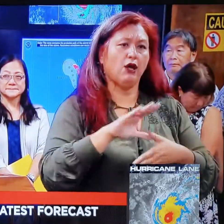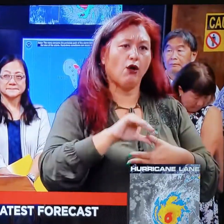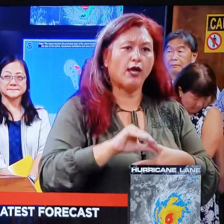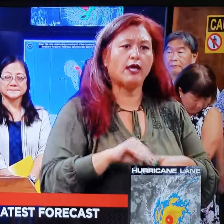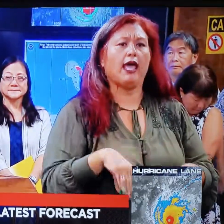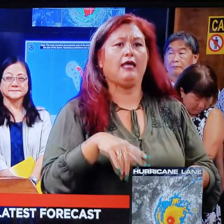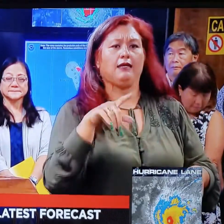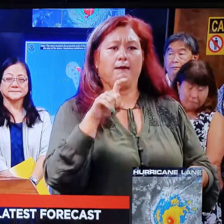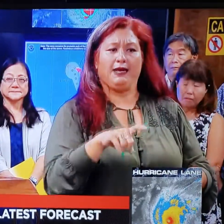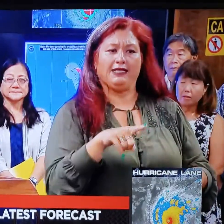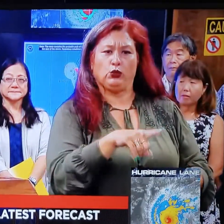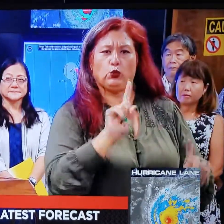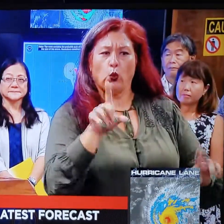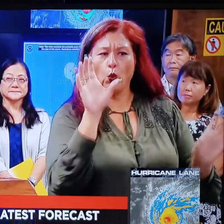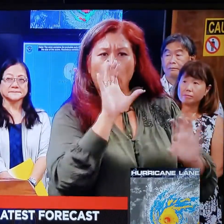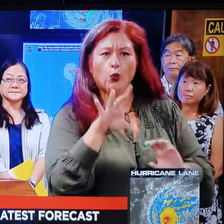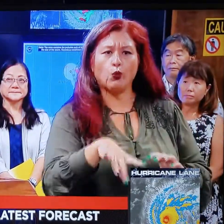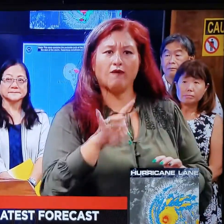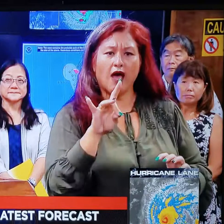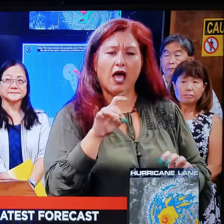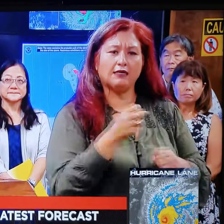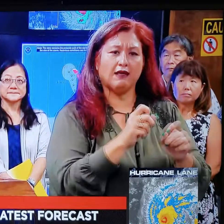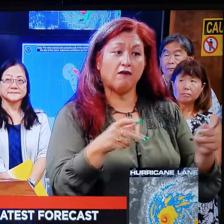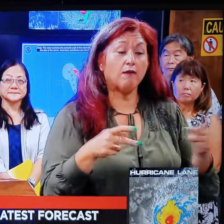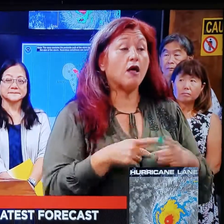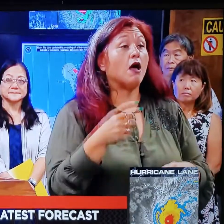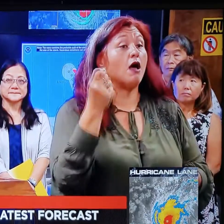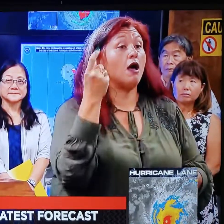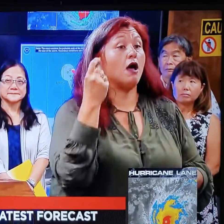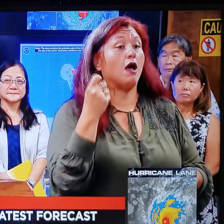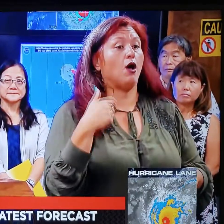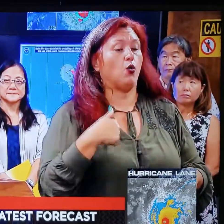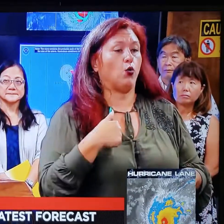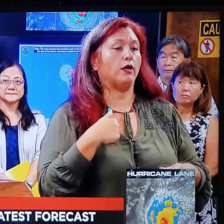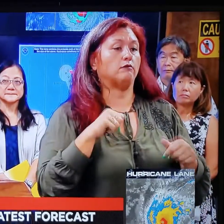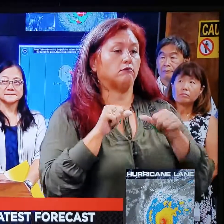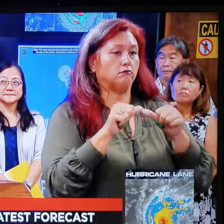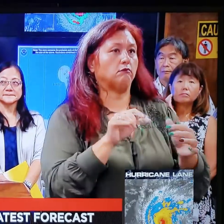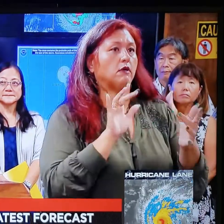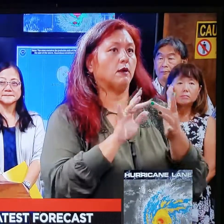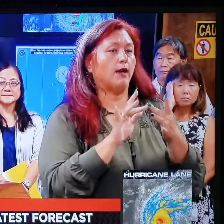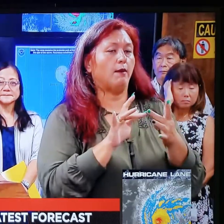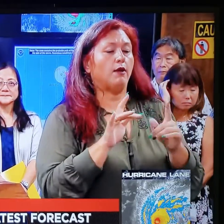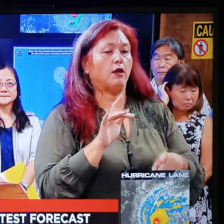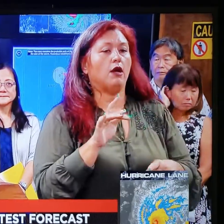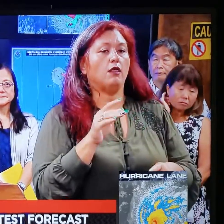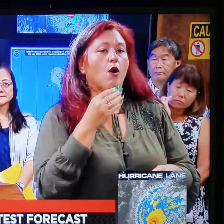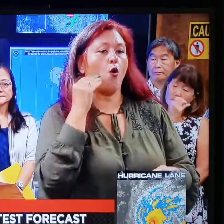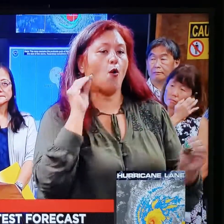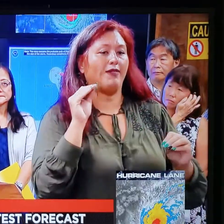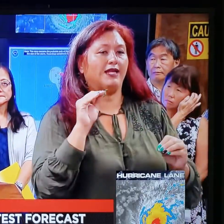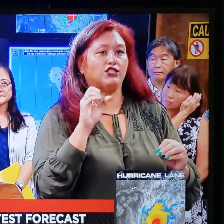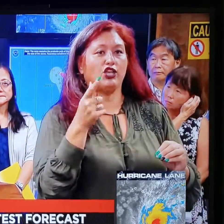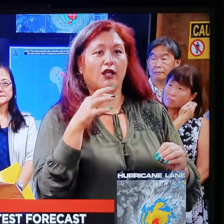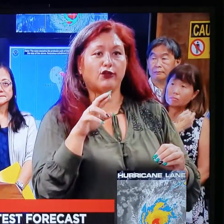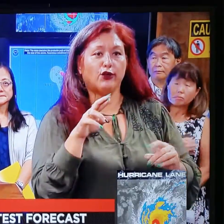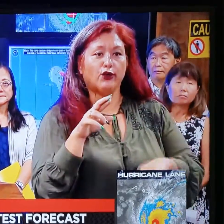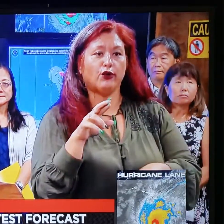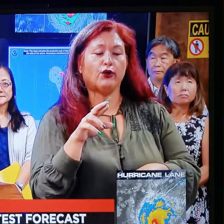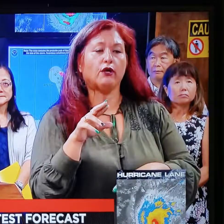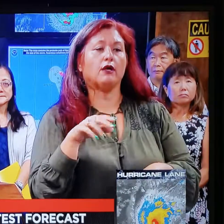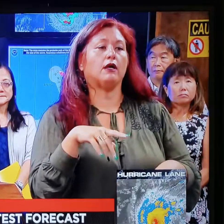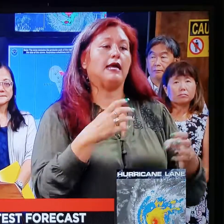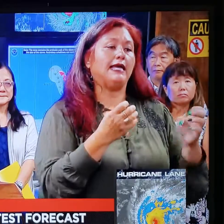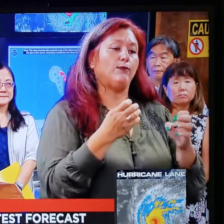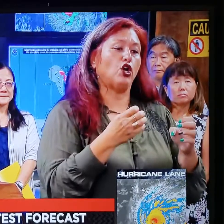and the need to seek shelter. In addition, we've been communicating regularly with our homeless shelter providers,